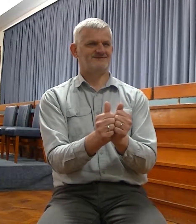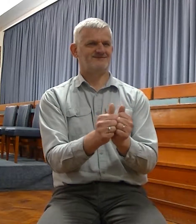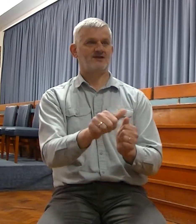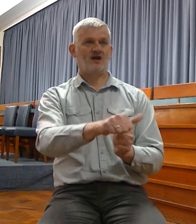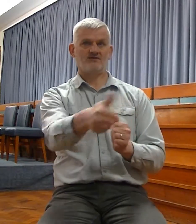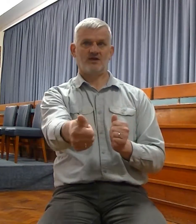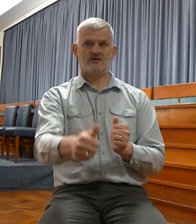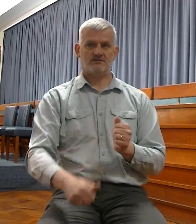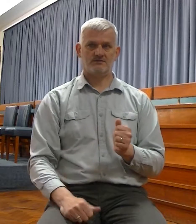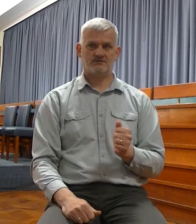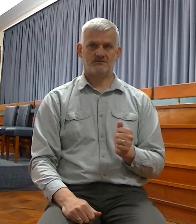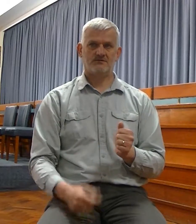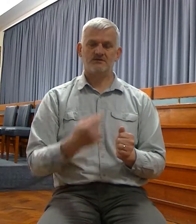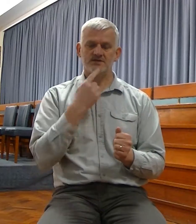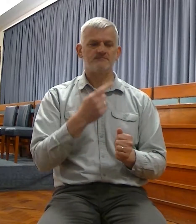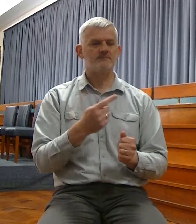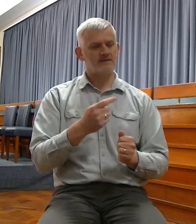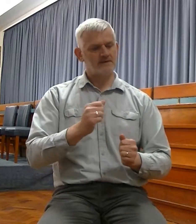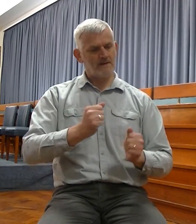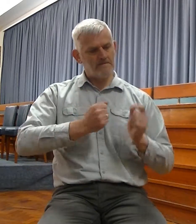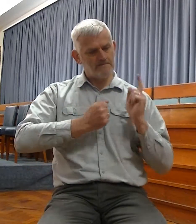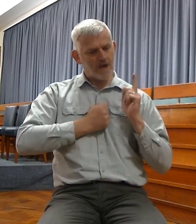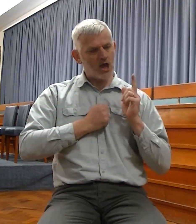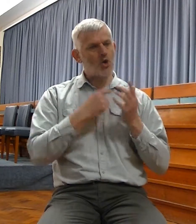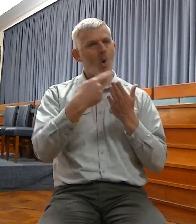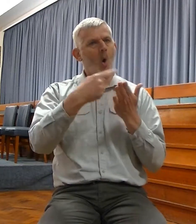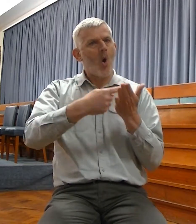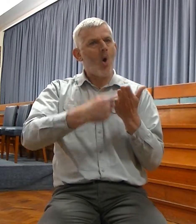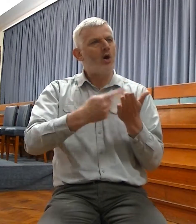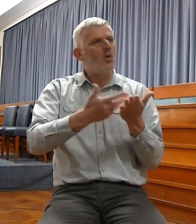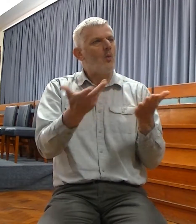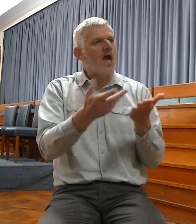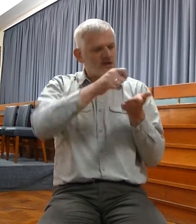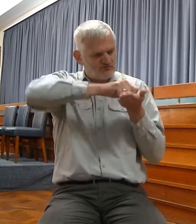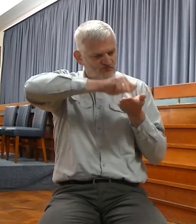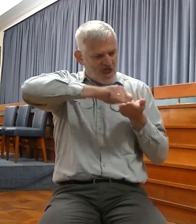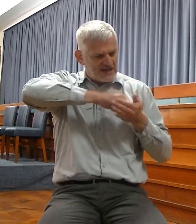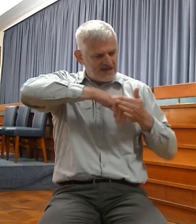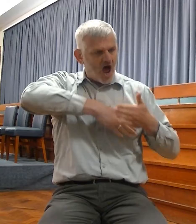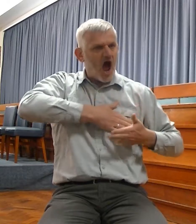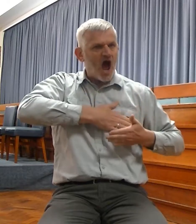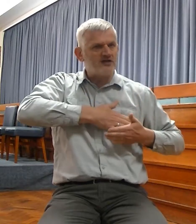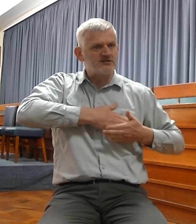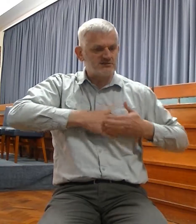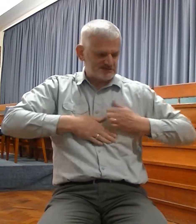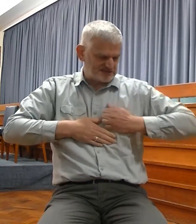Lord, I will put my law in their inward parts, and write it in their hearts,